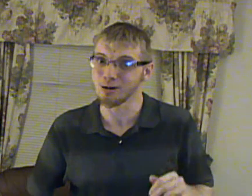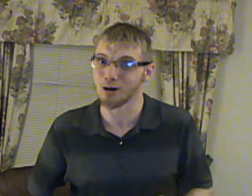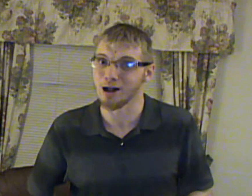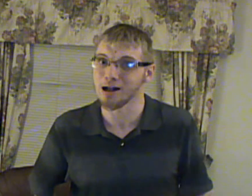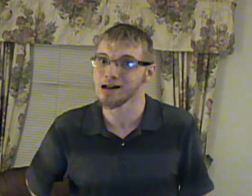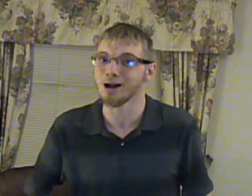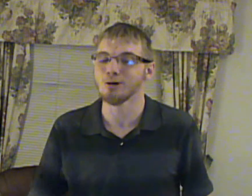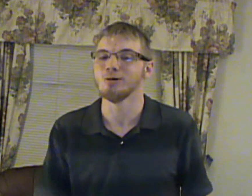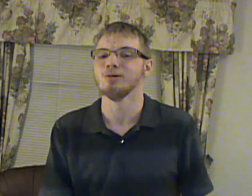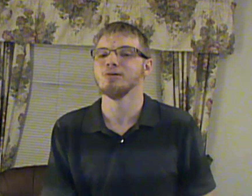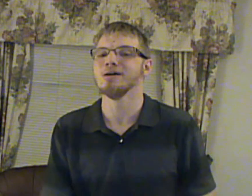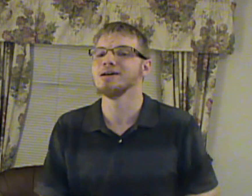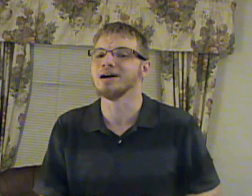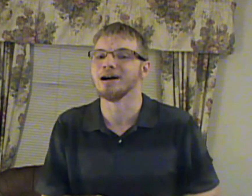how it works that. Anyway,